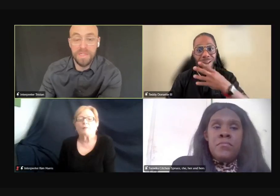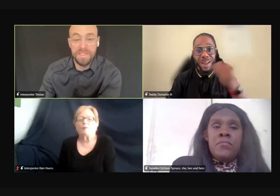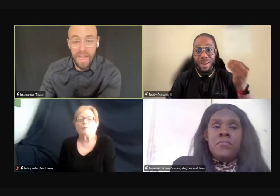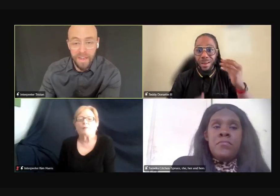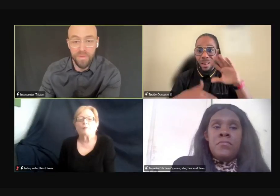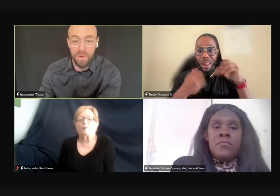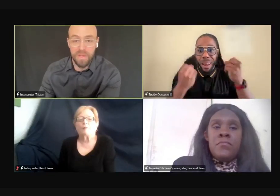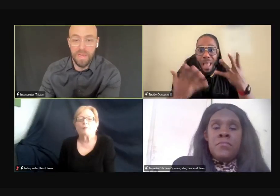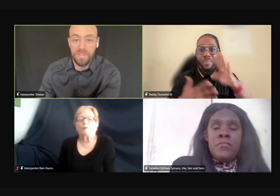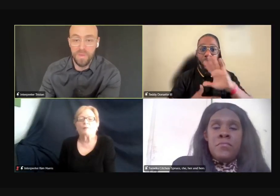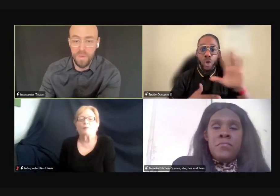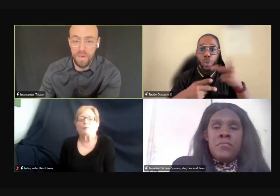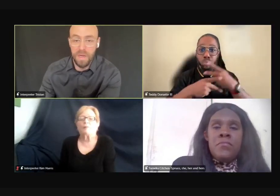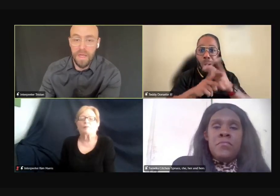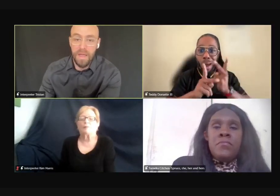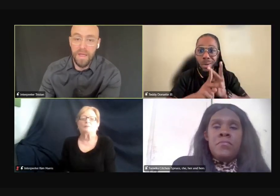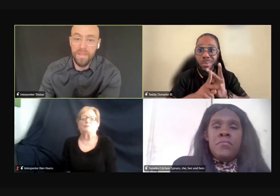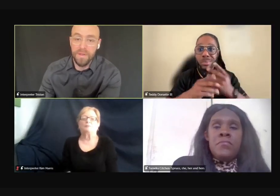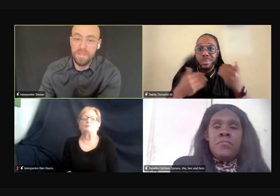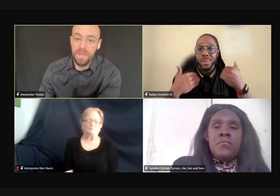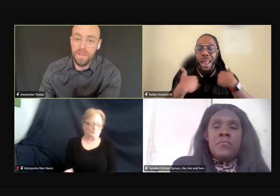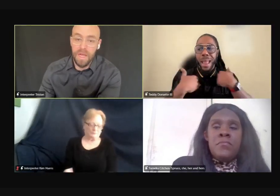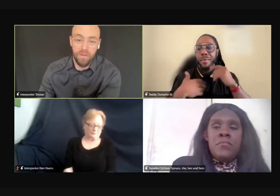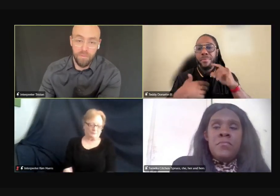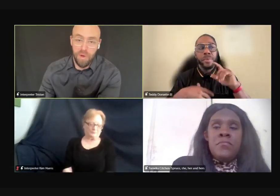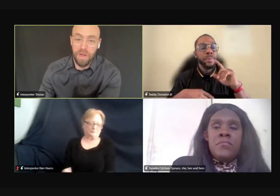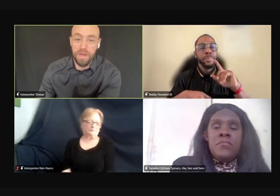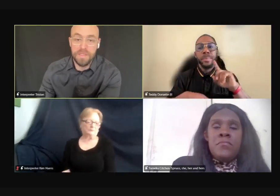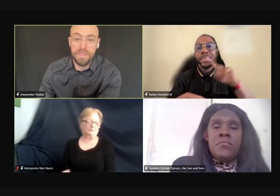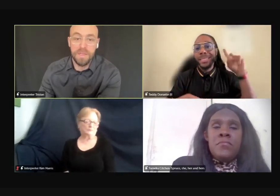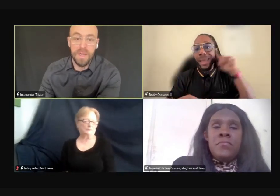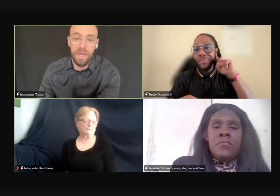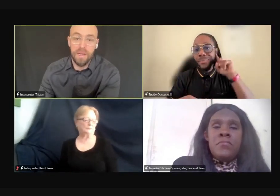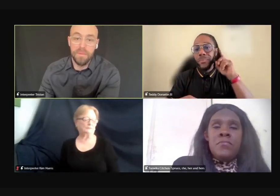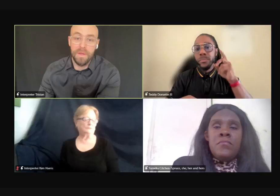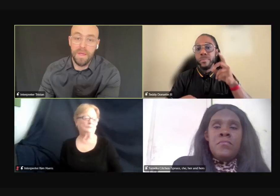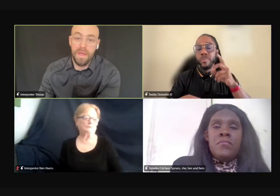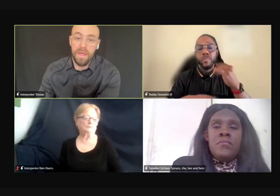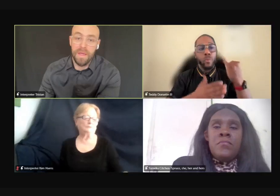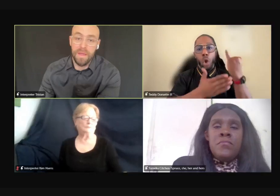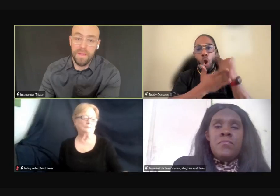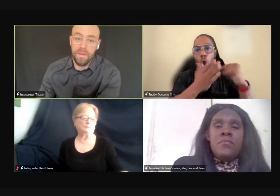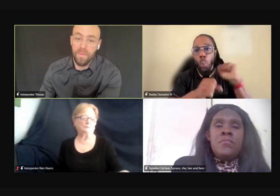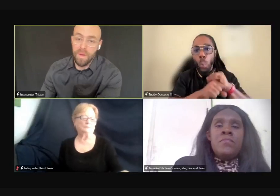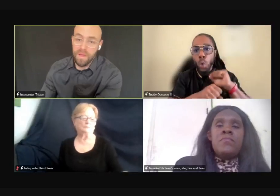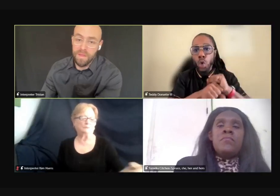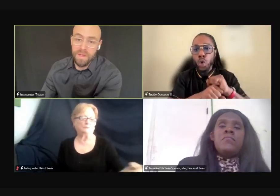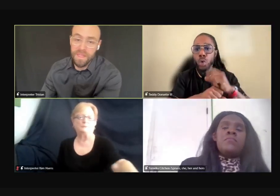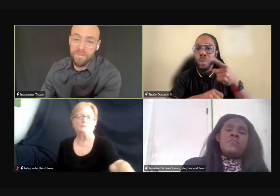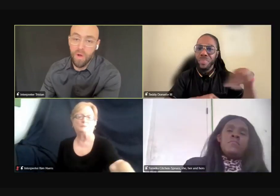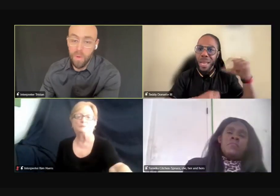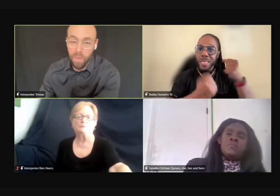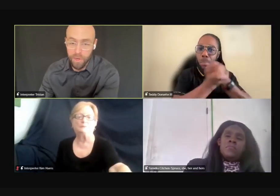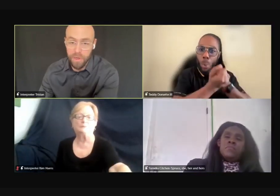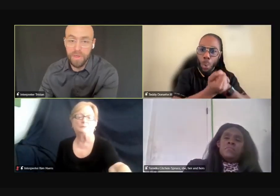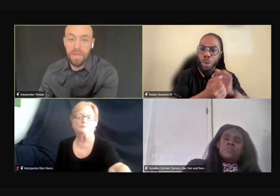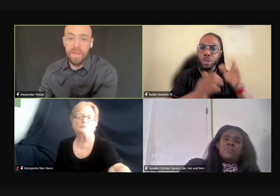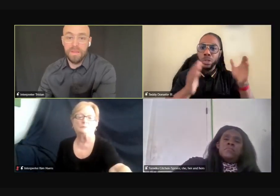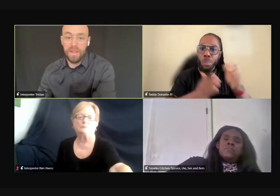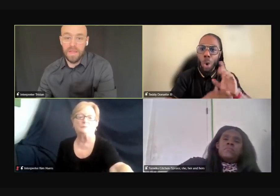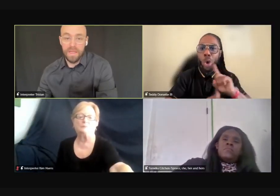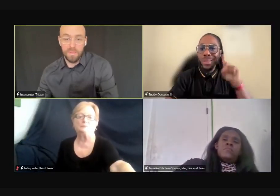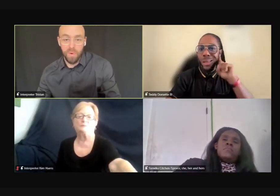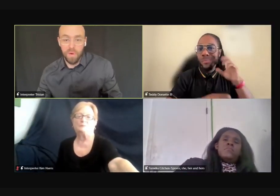of hearing and deaf line staff that work at that store. And there's a lot of products, um, with a deaf artwork